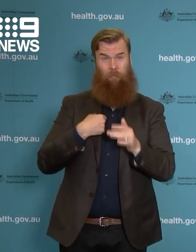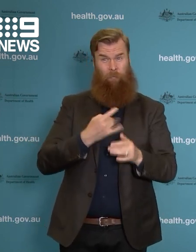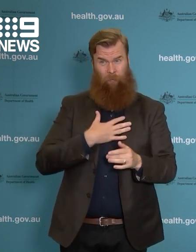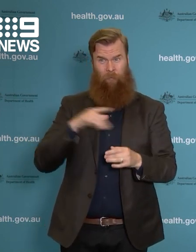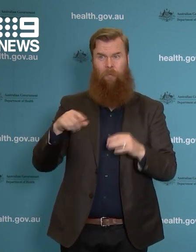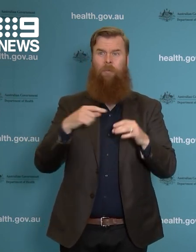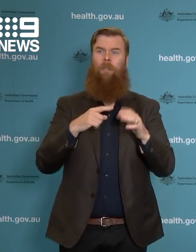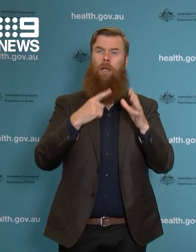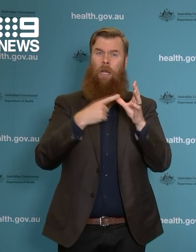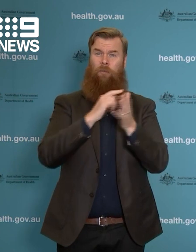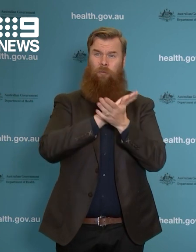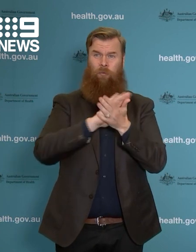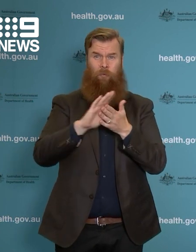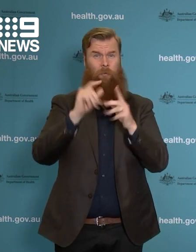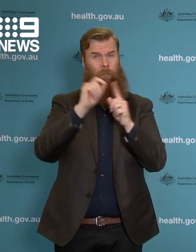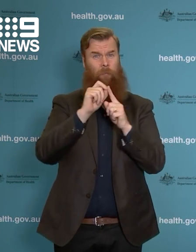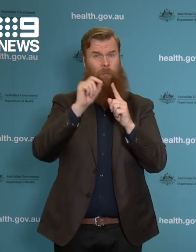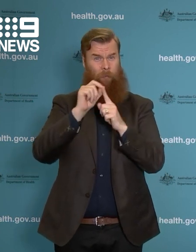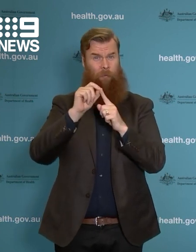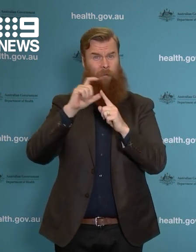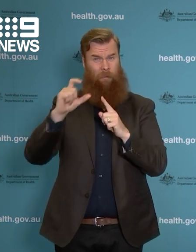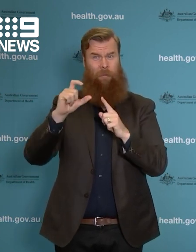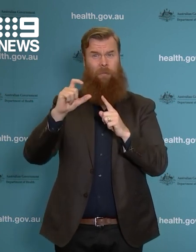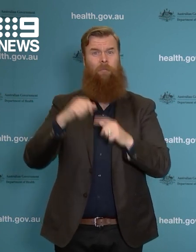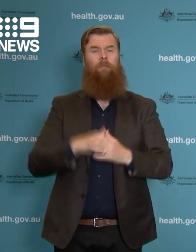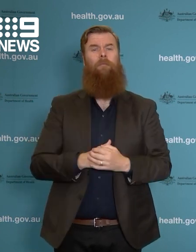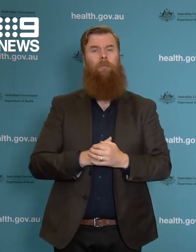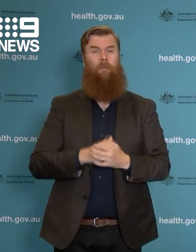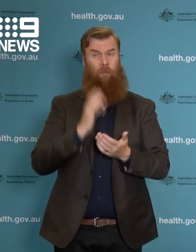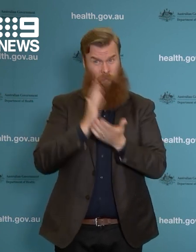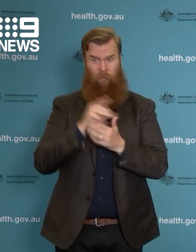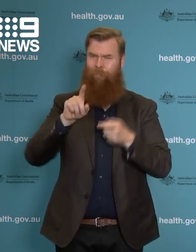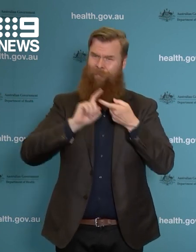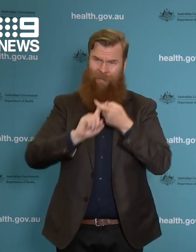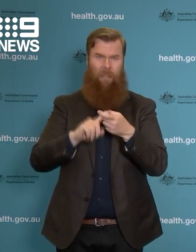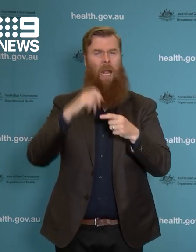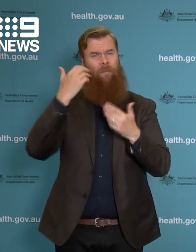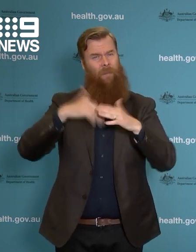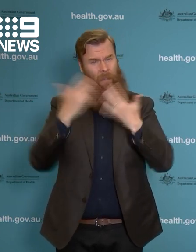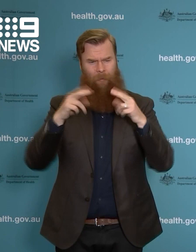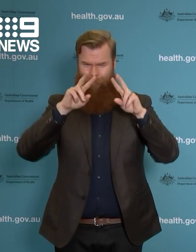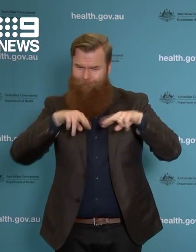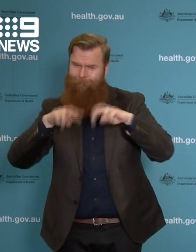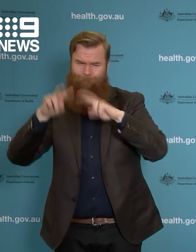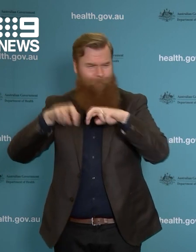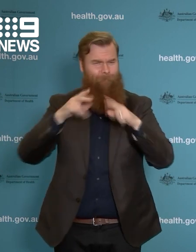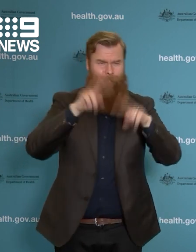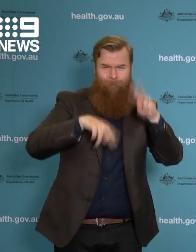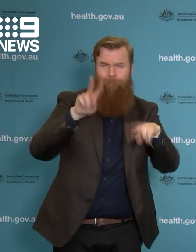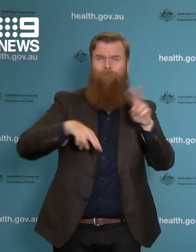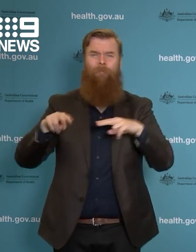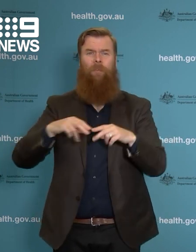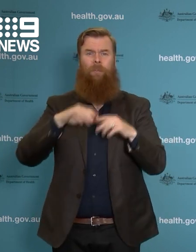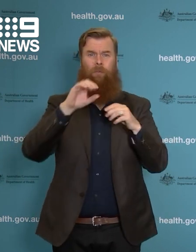to be looking at all the information are continuing on a daily basis to be looking at the information in relation to Omicron, and we'll use that